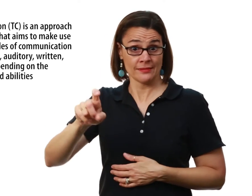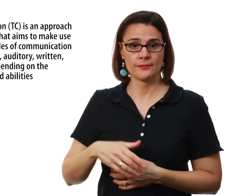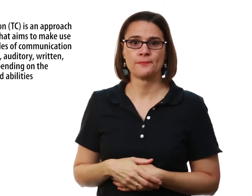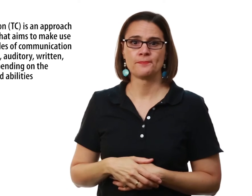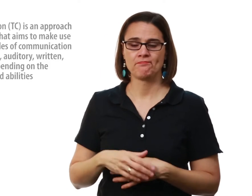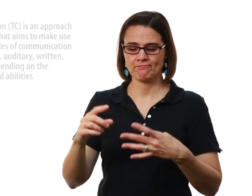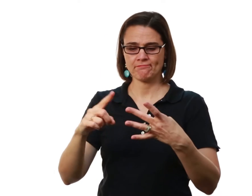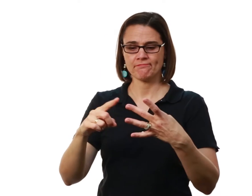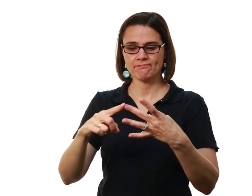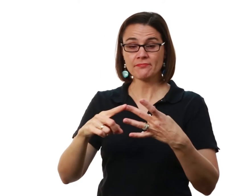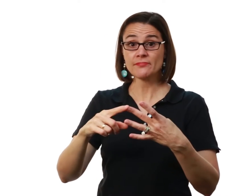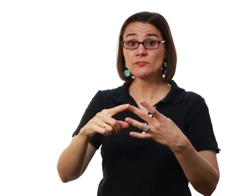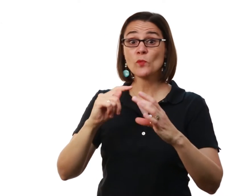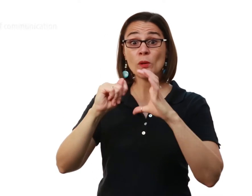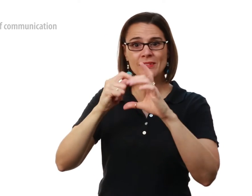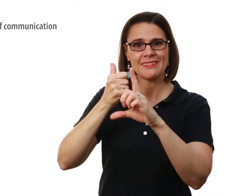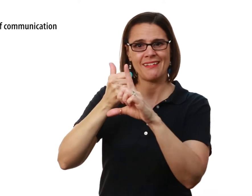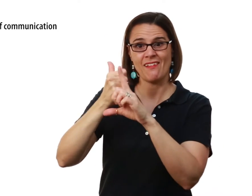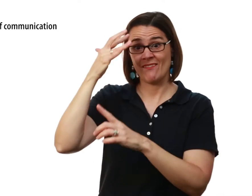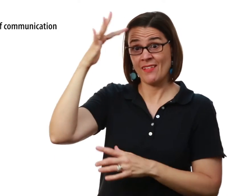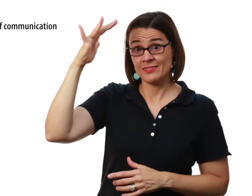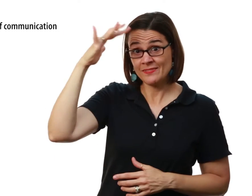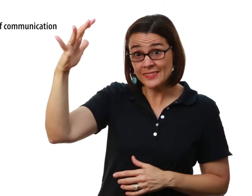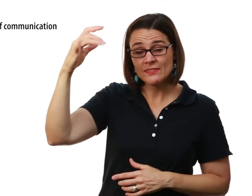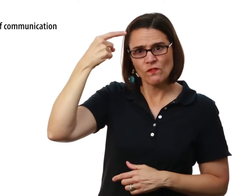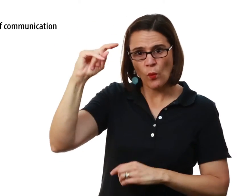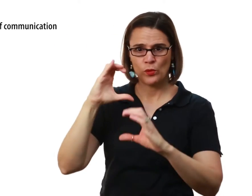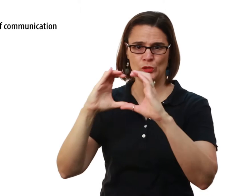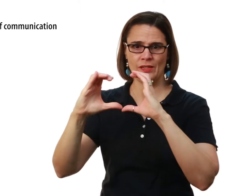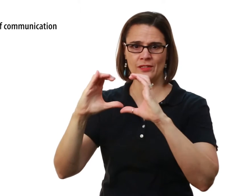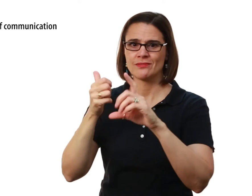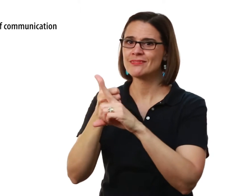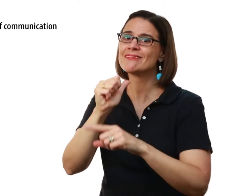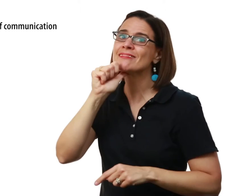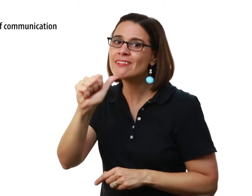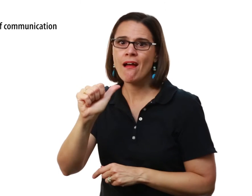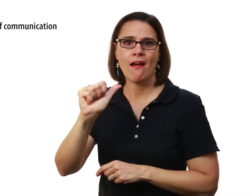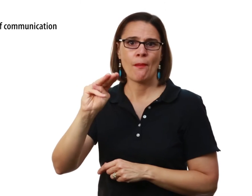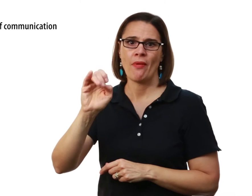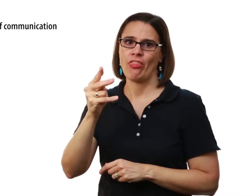the students need Total Communication is a philosophy and not a communication method